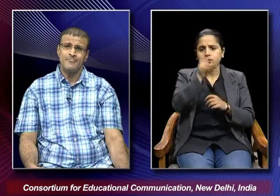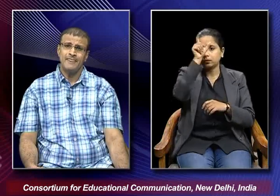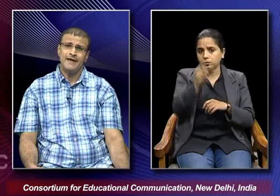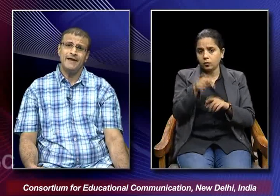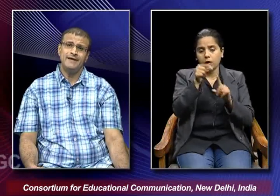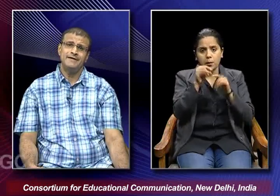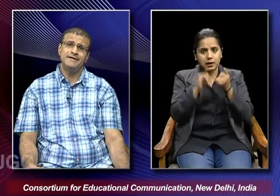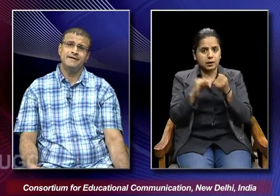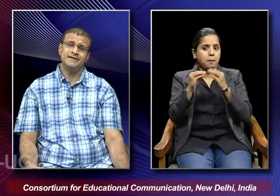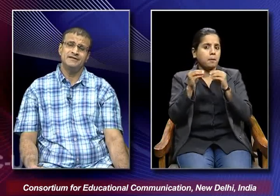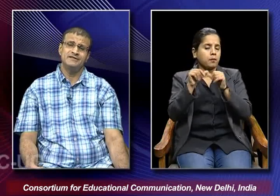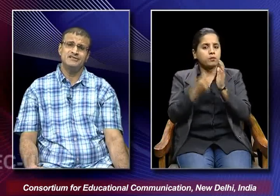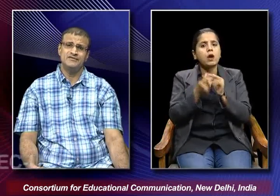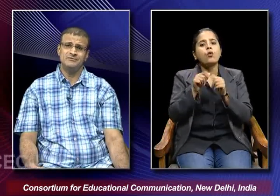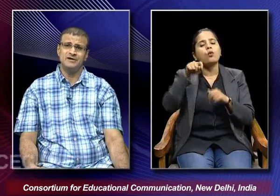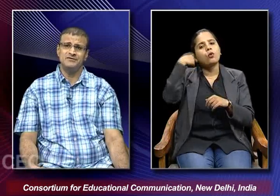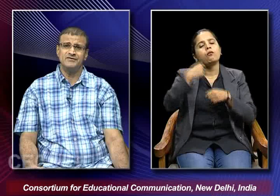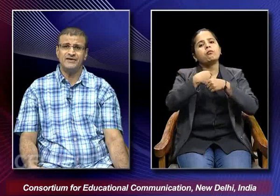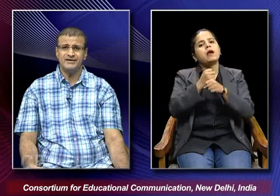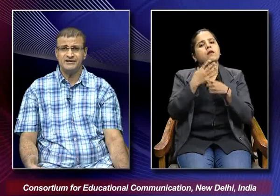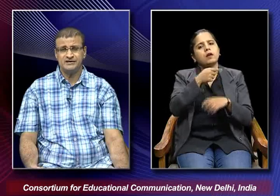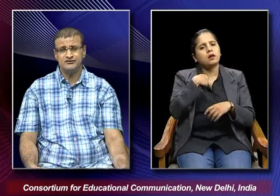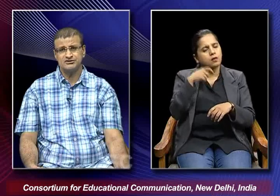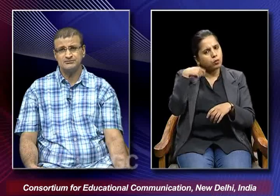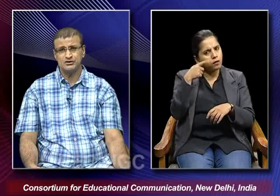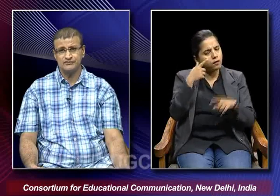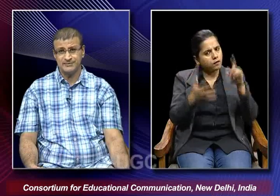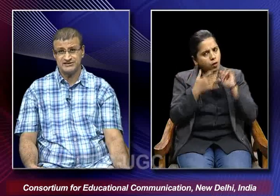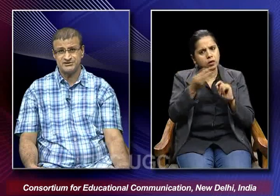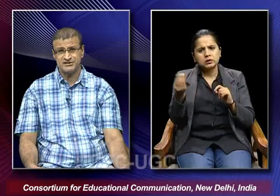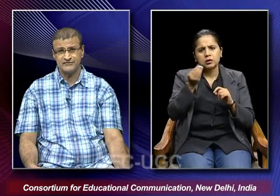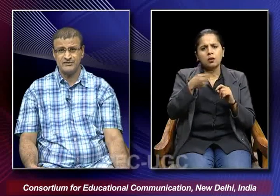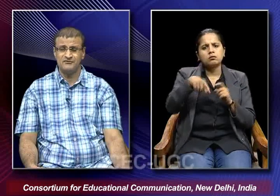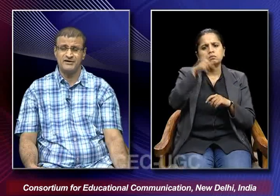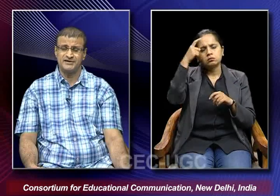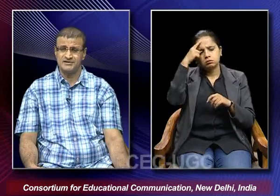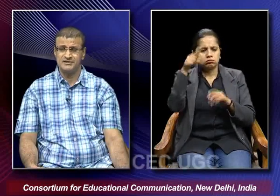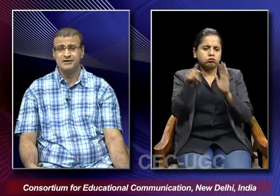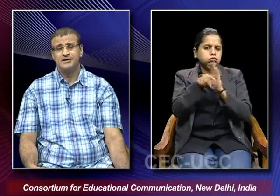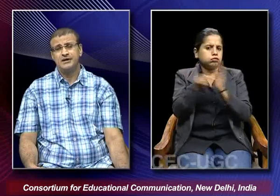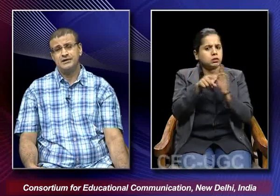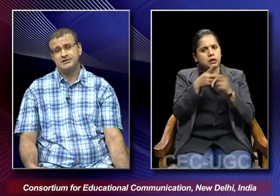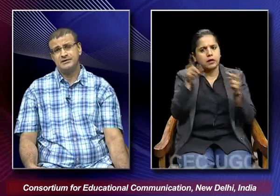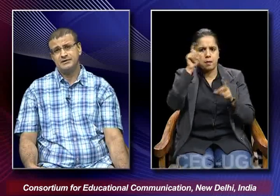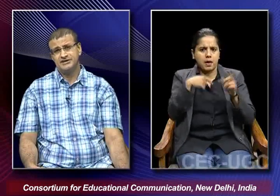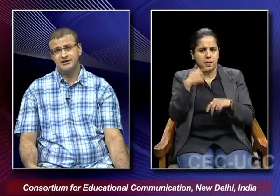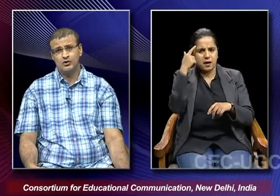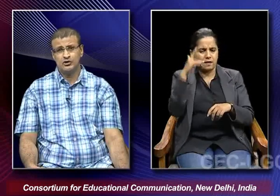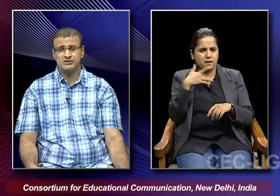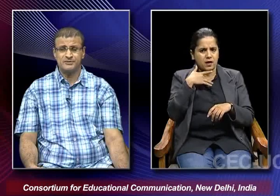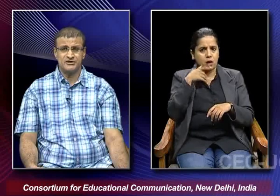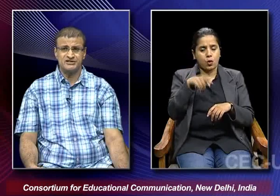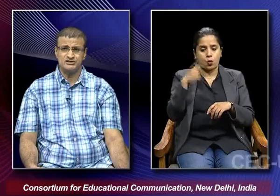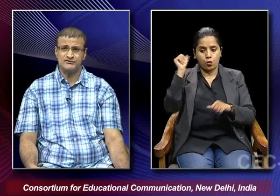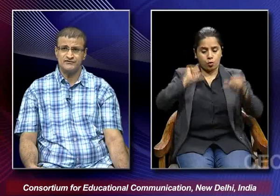and in in this film we find that it was some sort of a pessimistic film where the the the hero